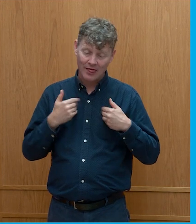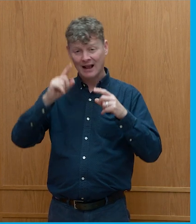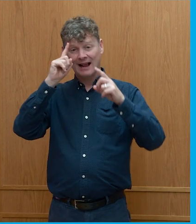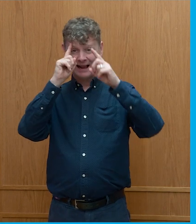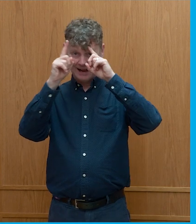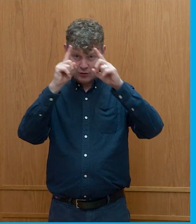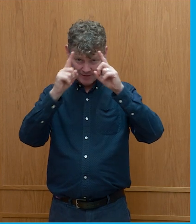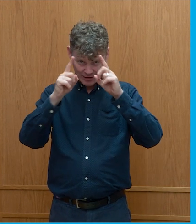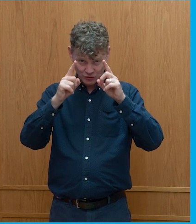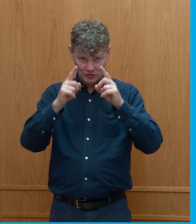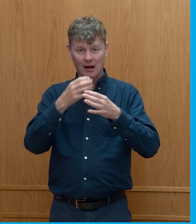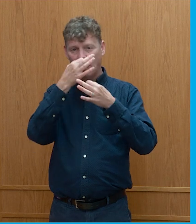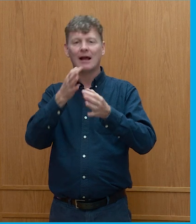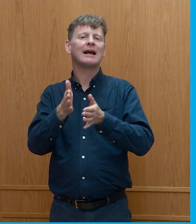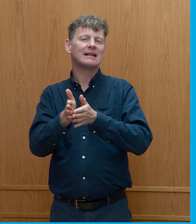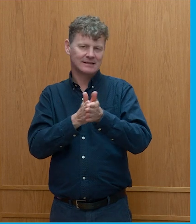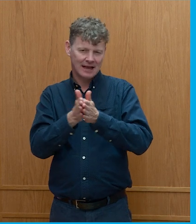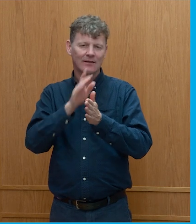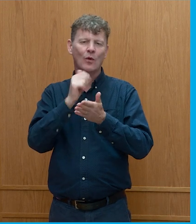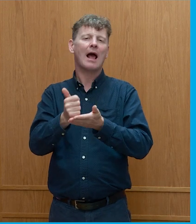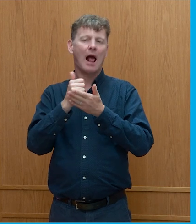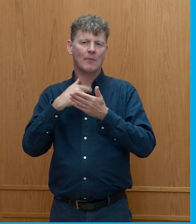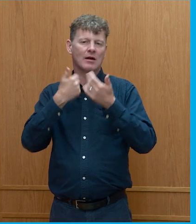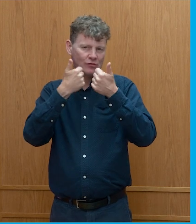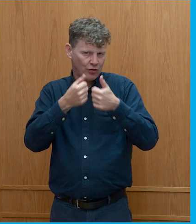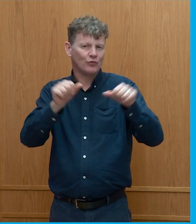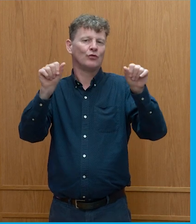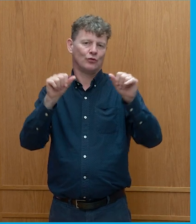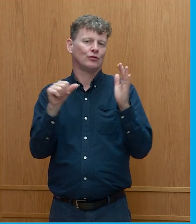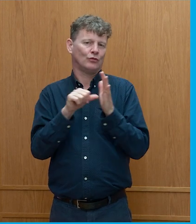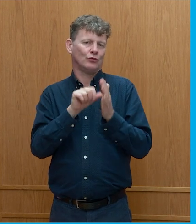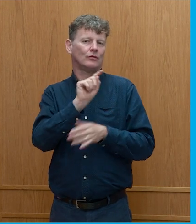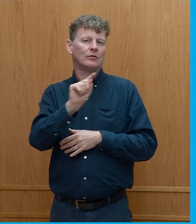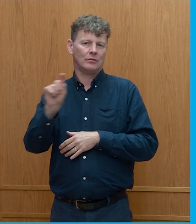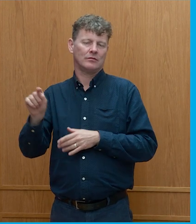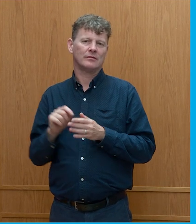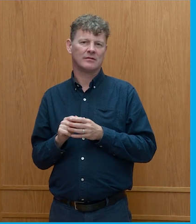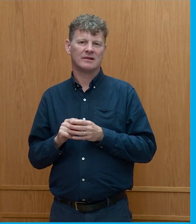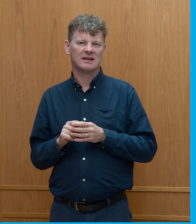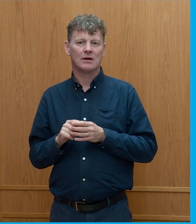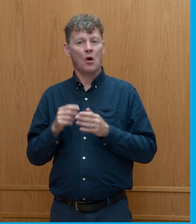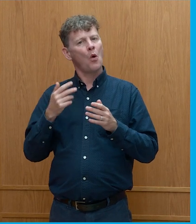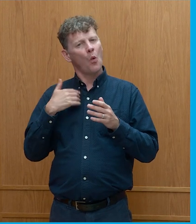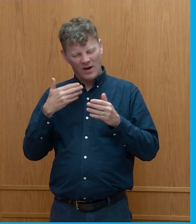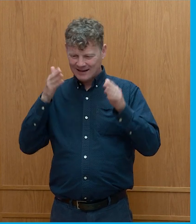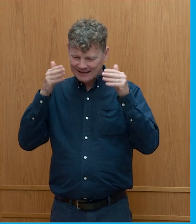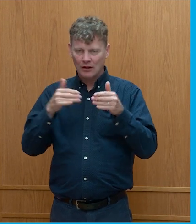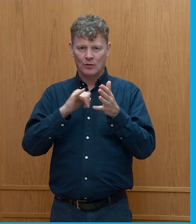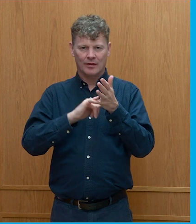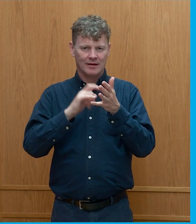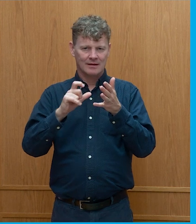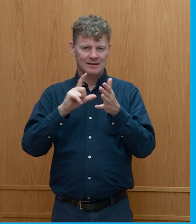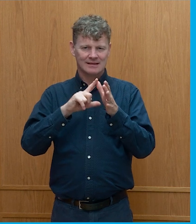actually help us out and through some of these things because it's really do really about dealing with scarcity and pricing